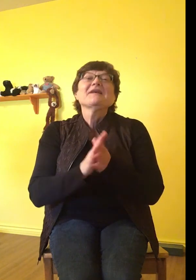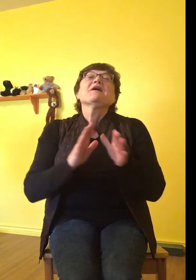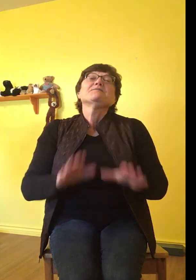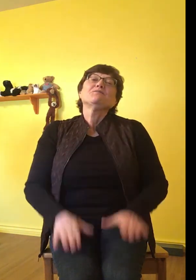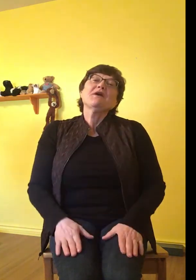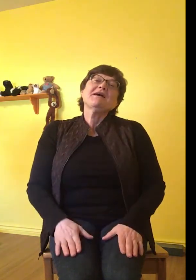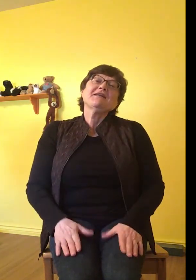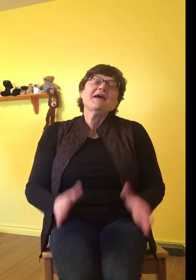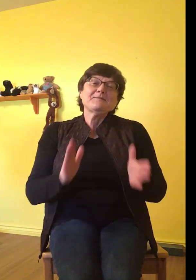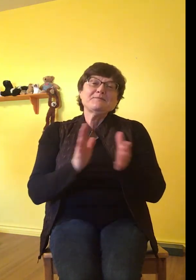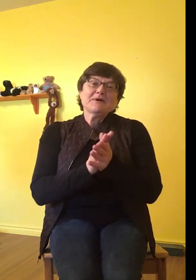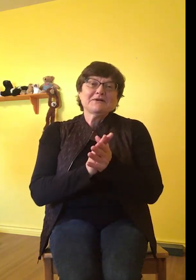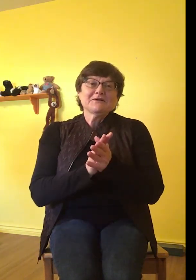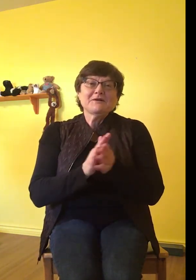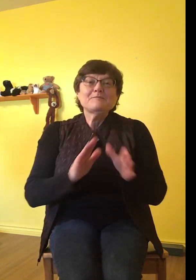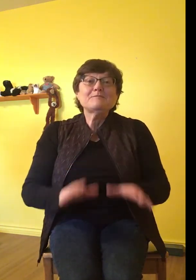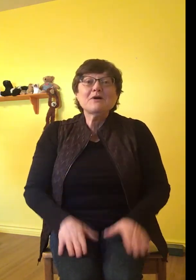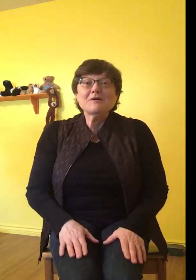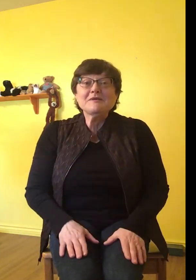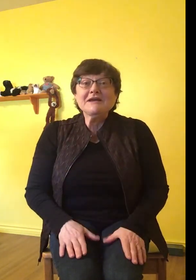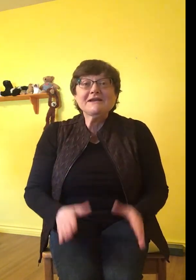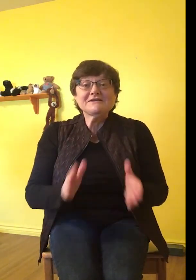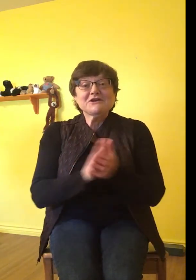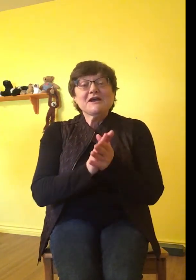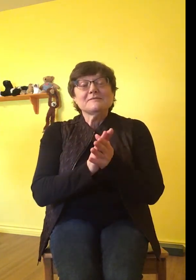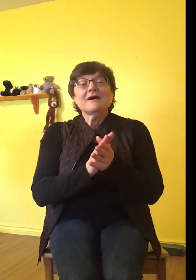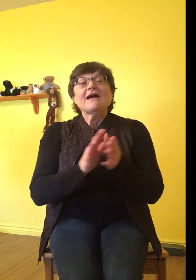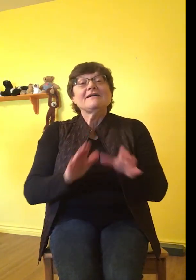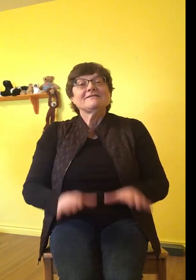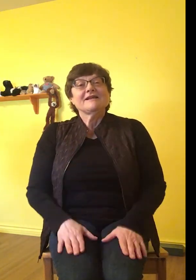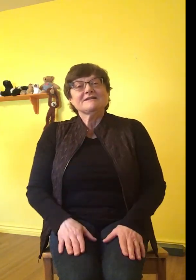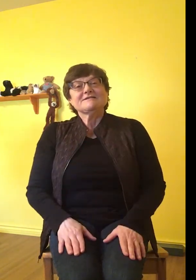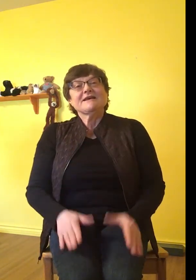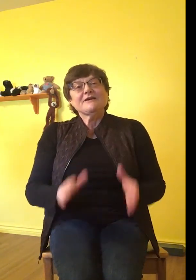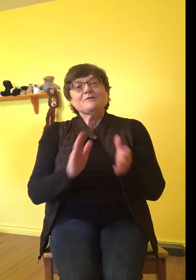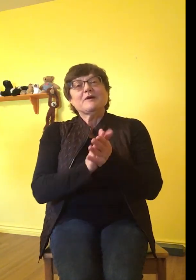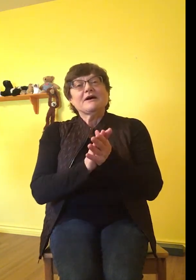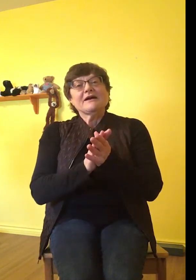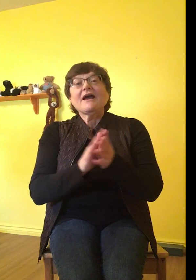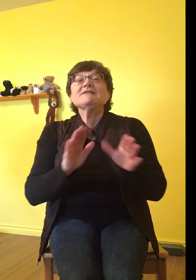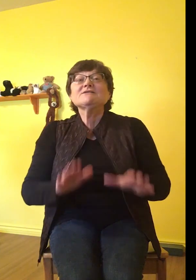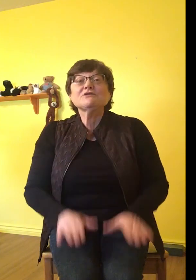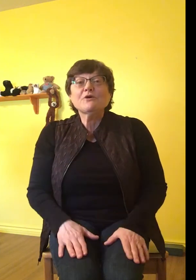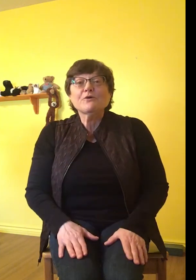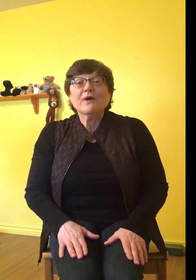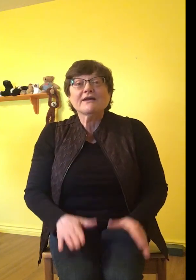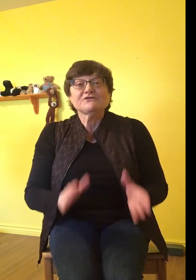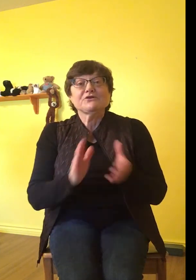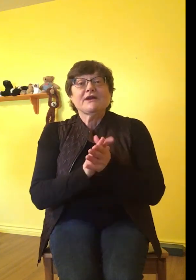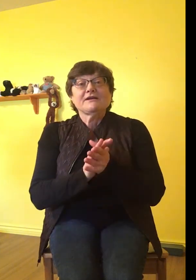Bread and butter, marmalade and jam, let's say goodbye as slow as you can.